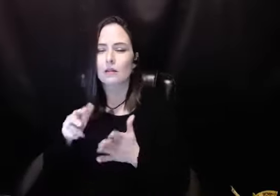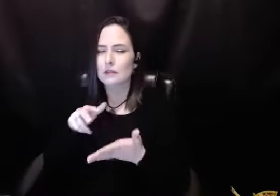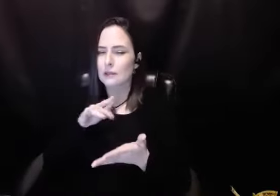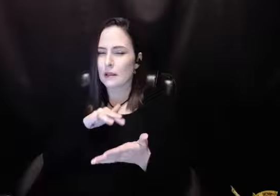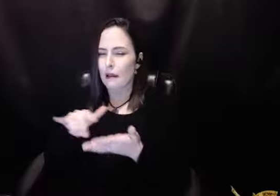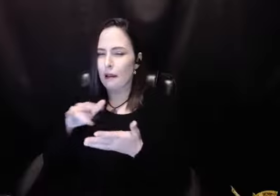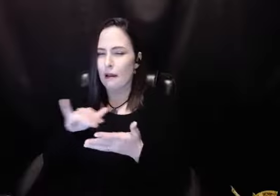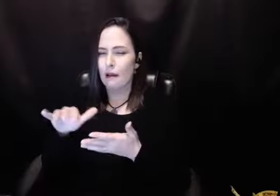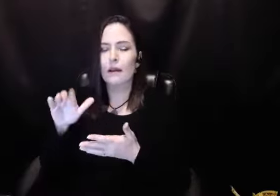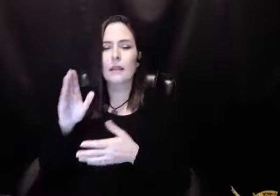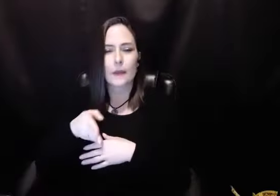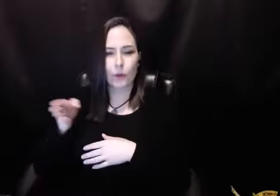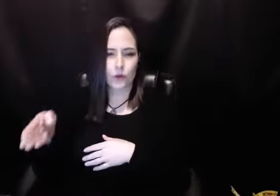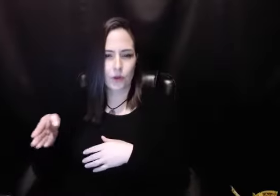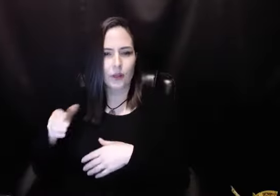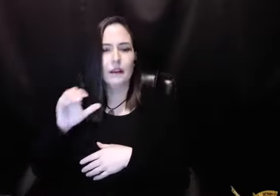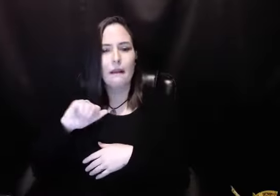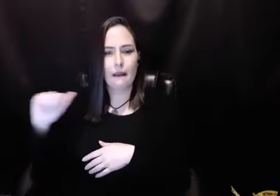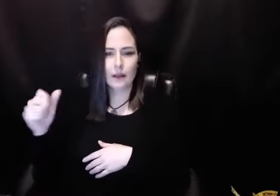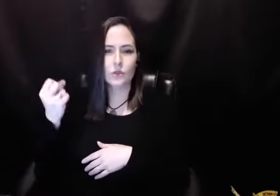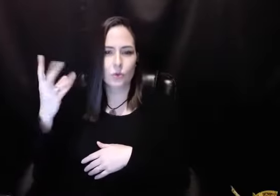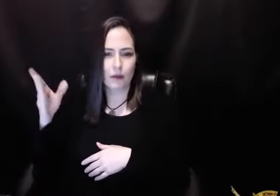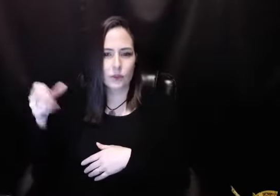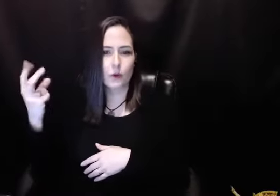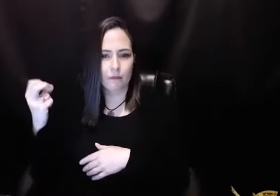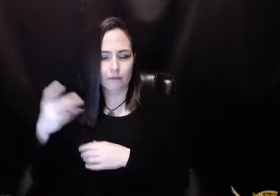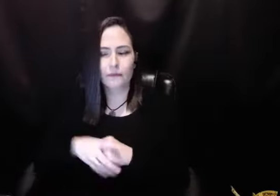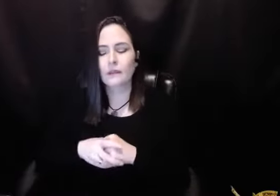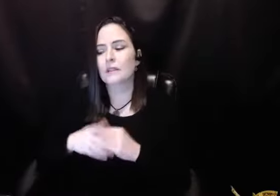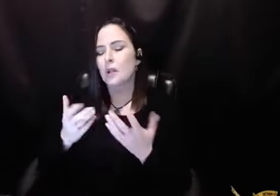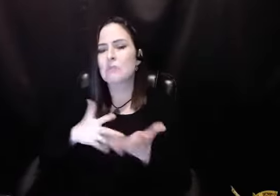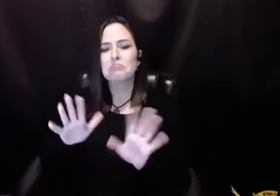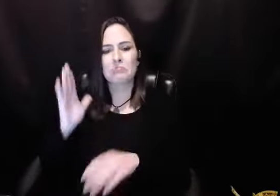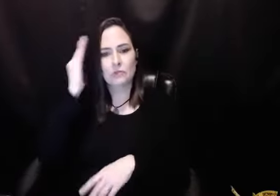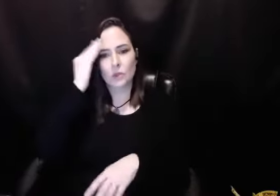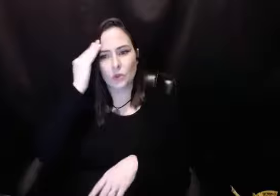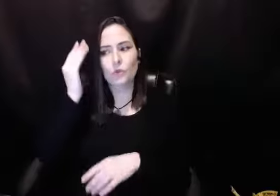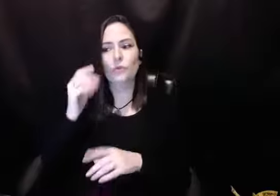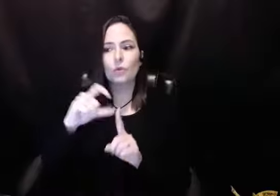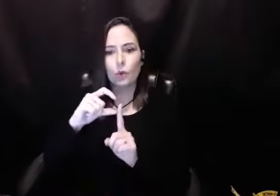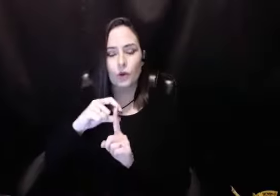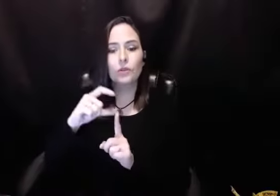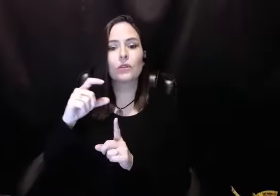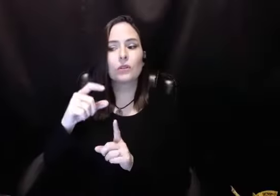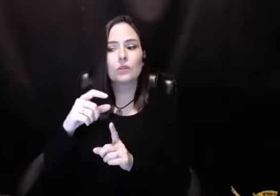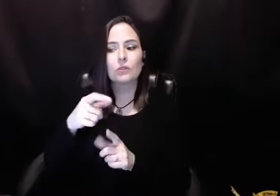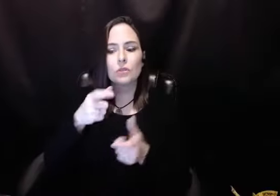But you see, I had had the advantage of studying the big book and the AA 12 and 12. And so,